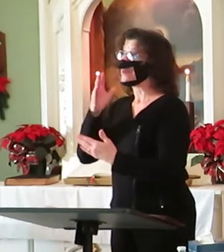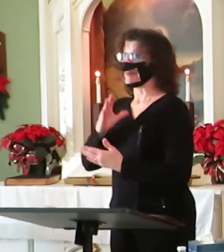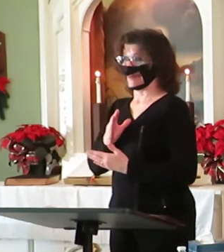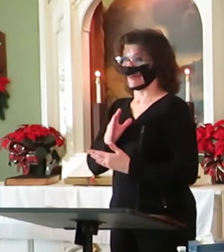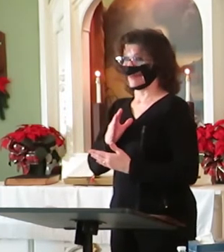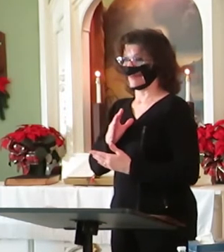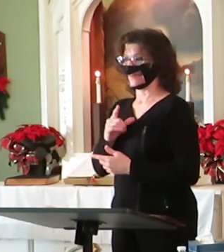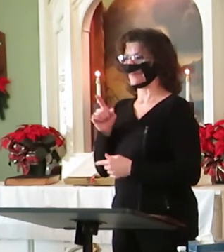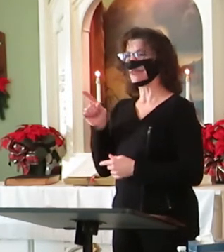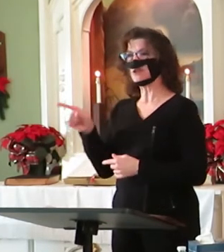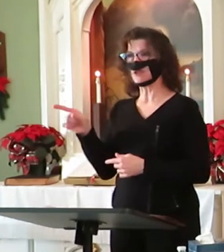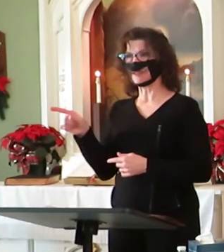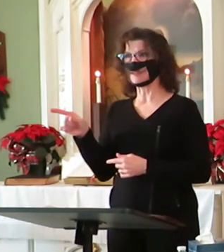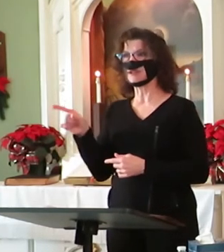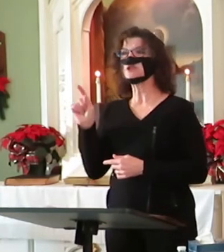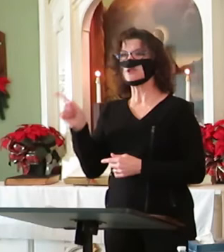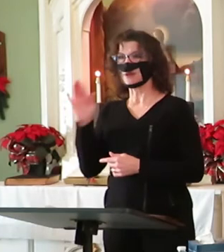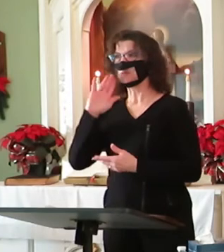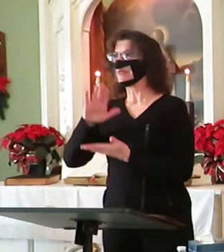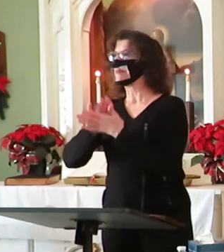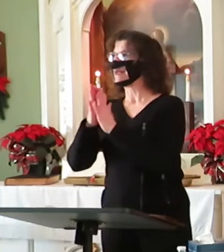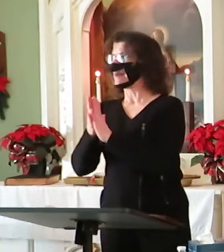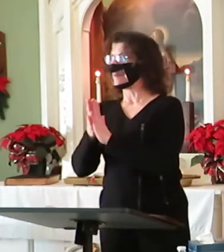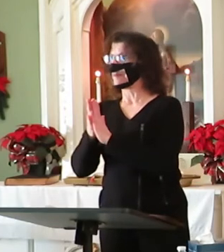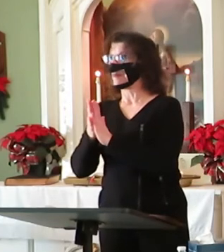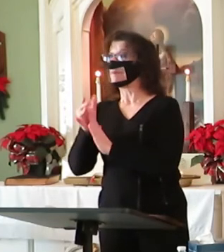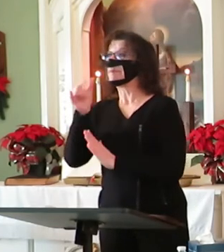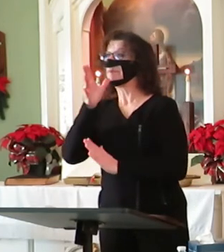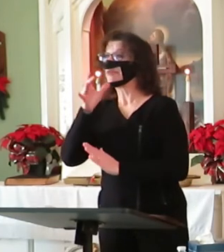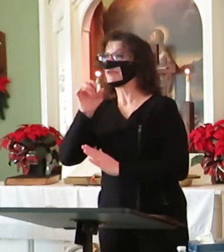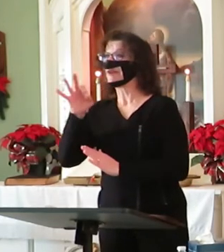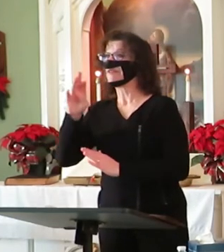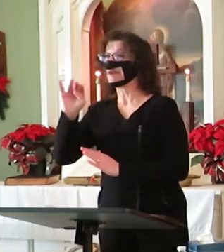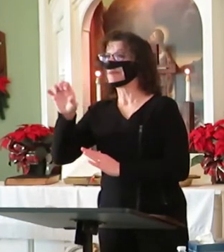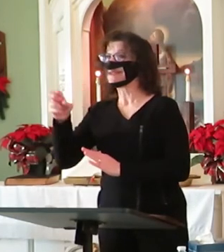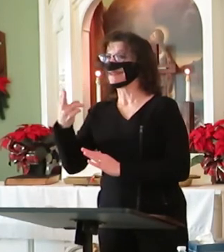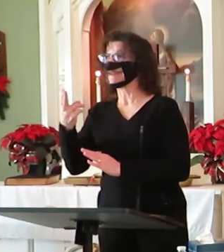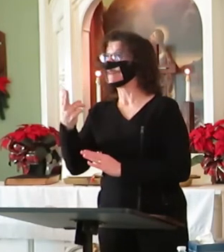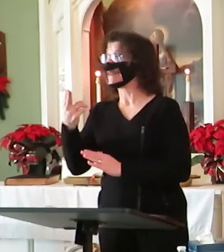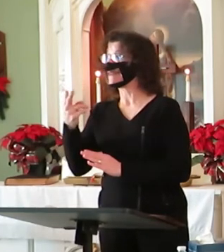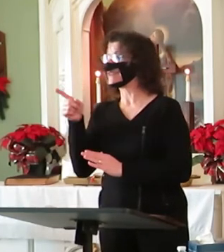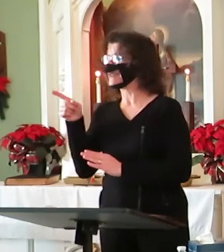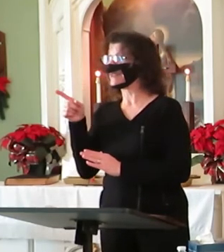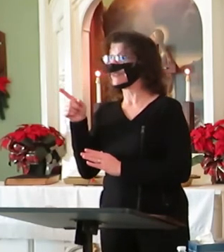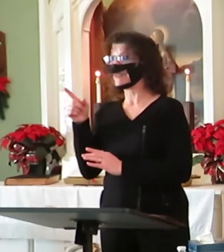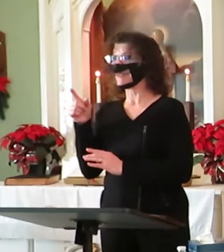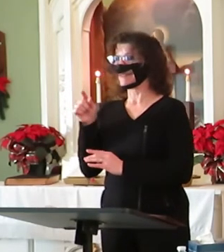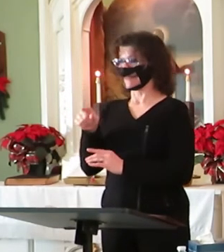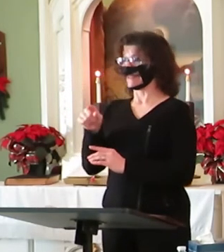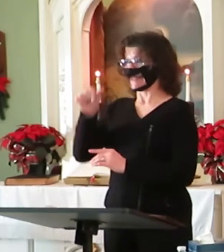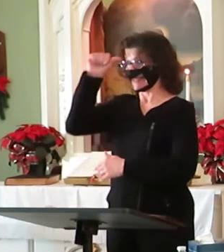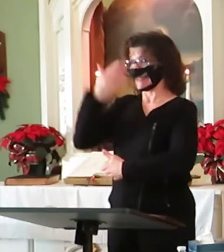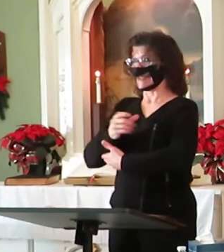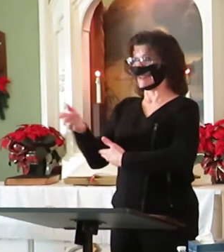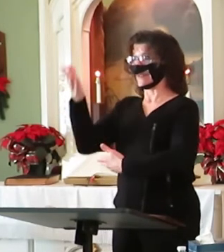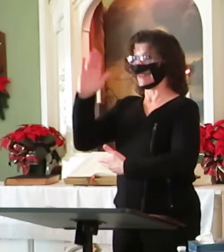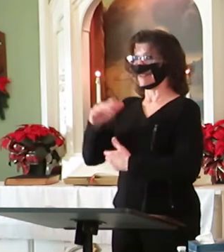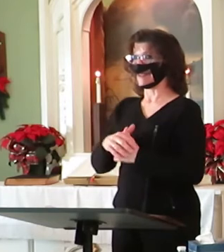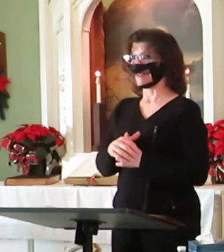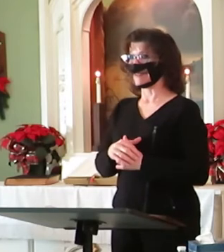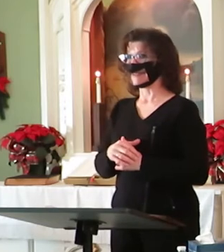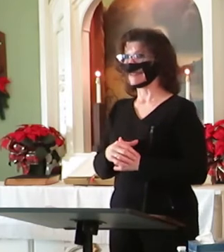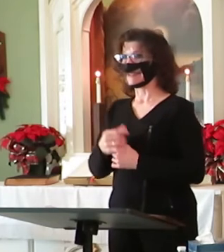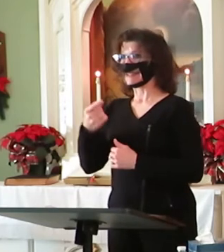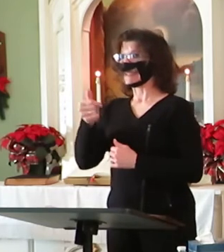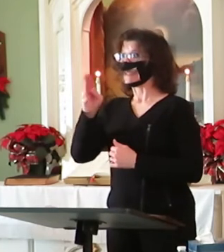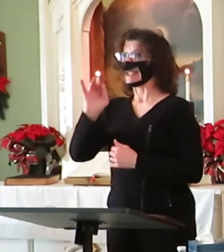She, yes, she will become the mother of the Messiah, the son of God. How can this be? Well, says Gabriel,